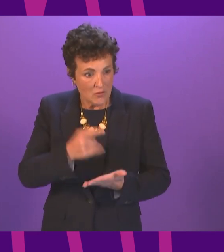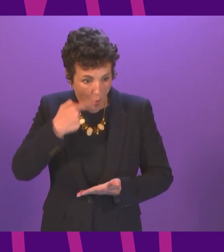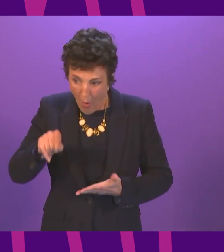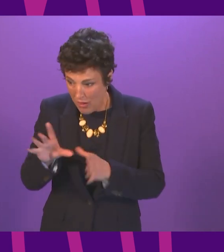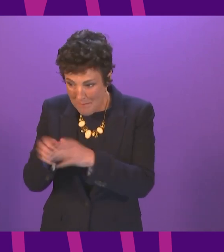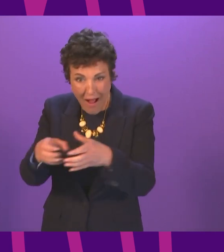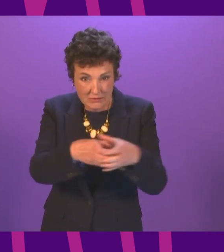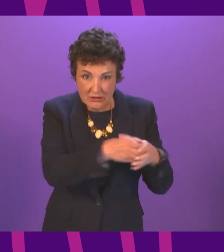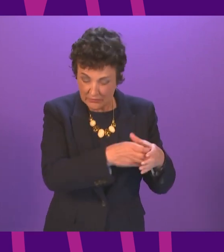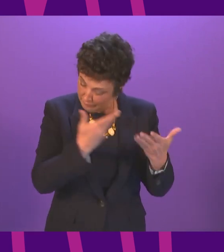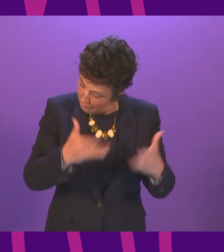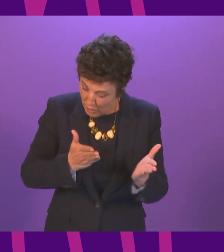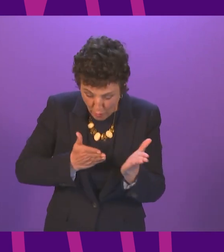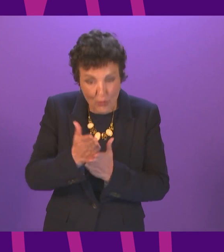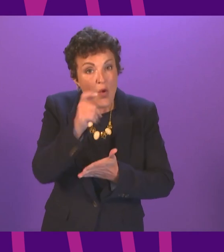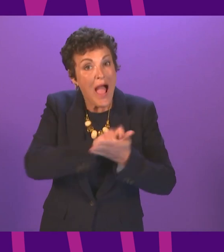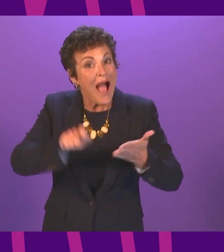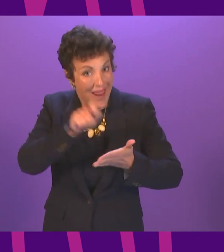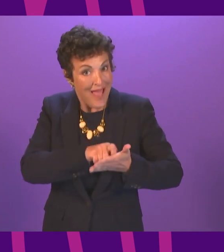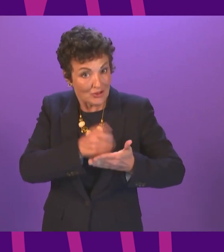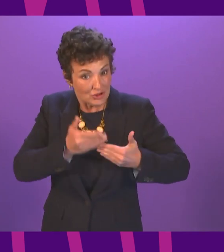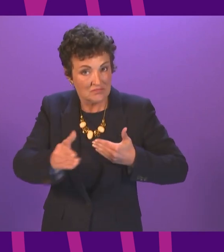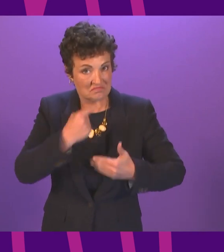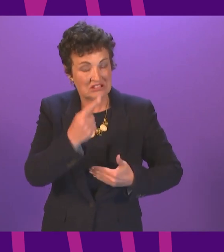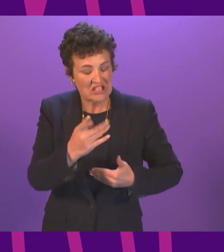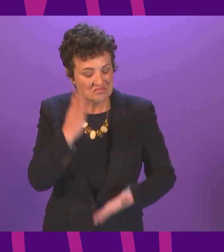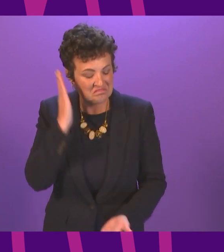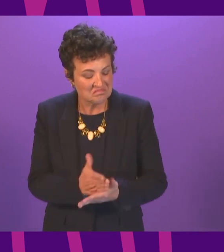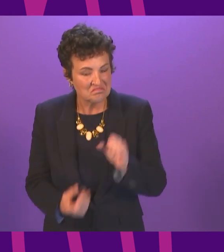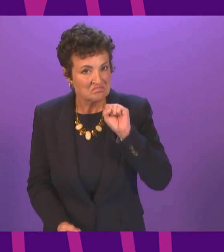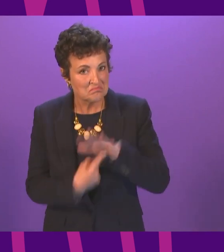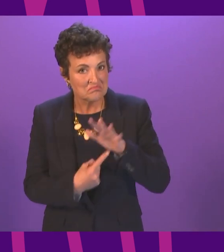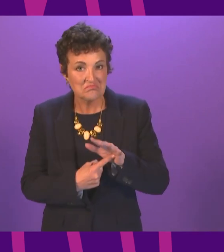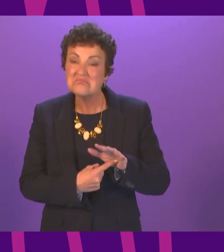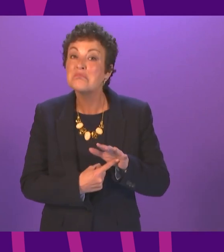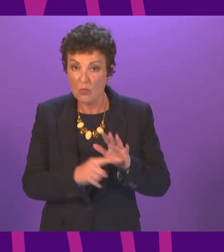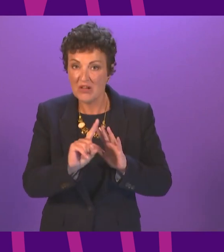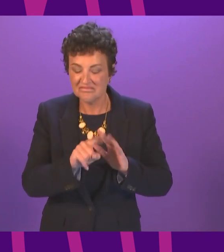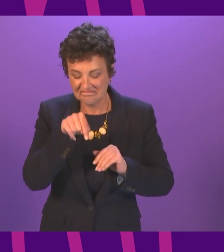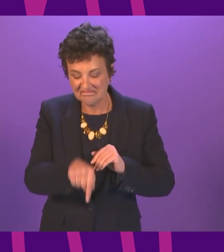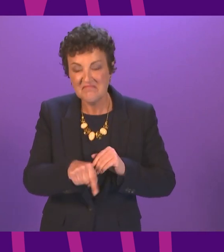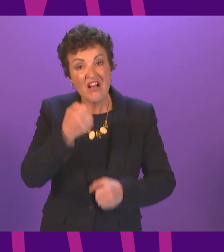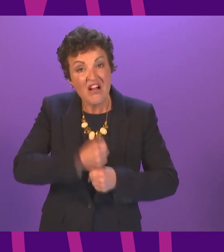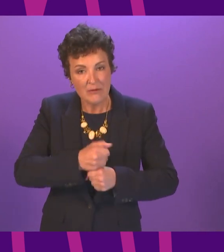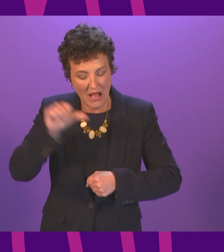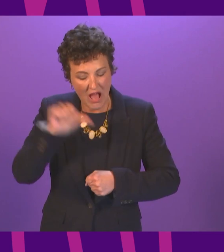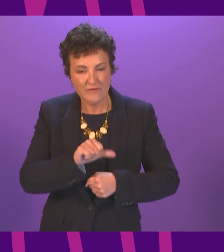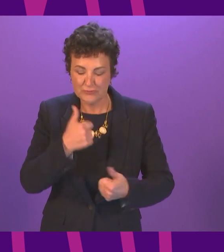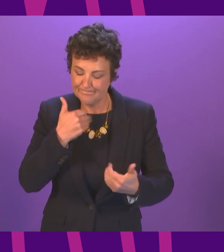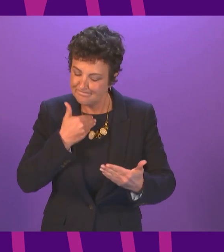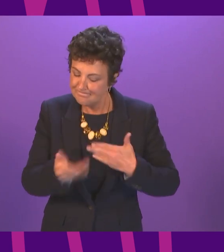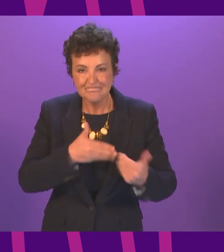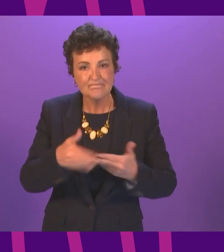political parties throughout the election period that the immediate priority for the next government was leading the country through the ongoing